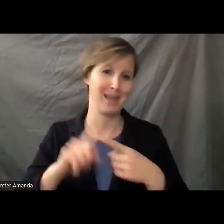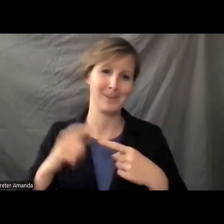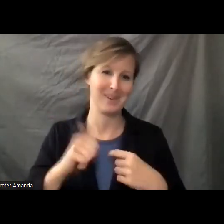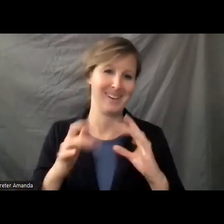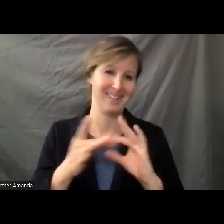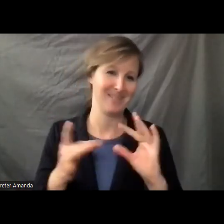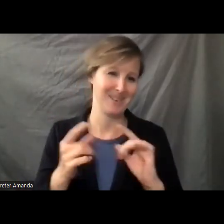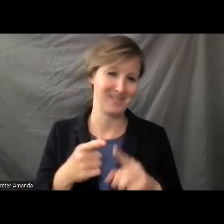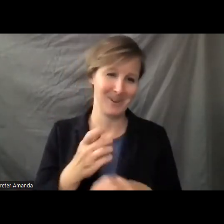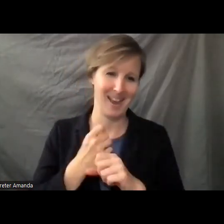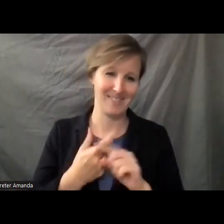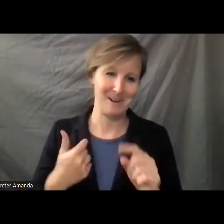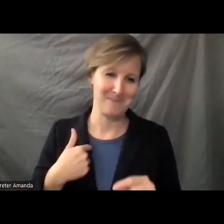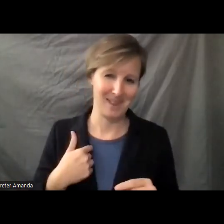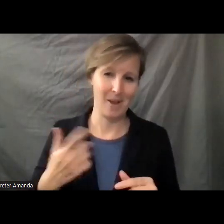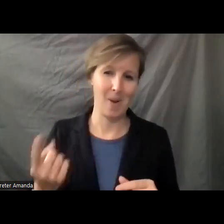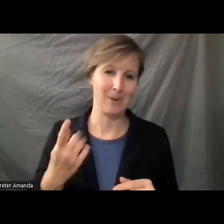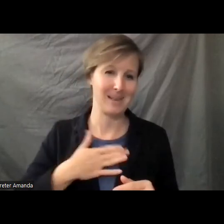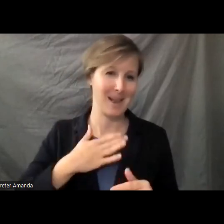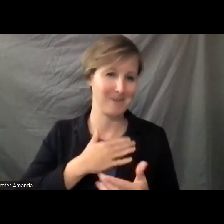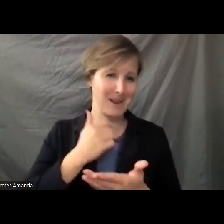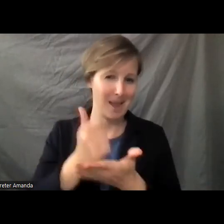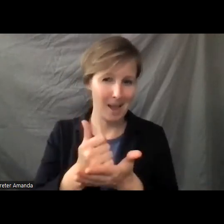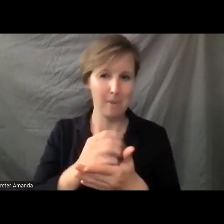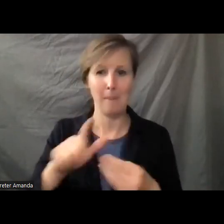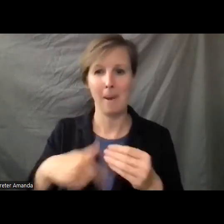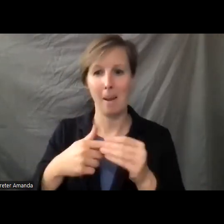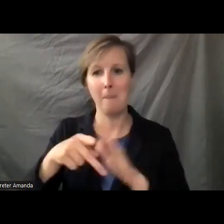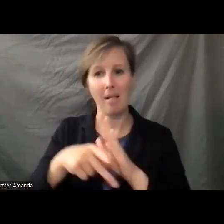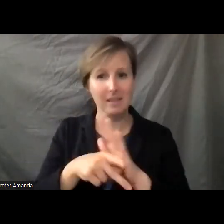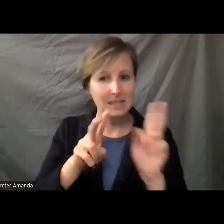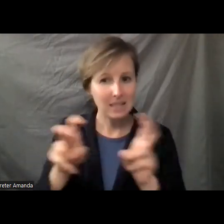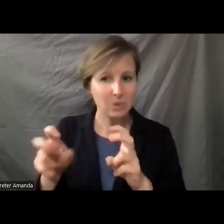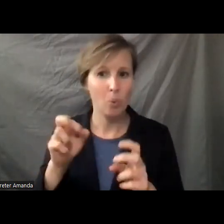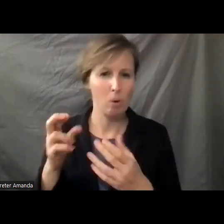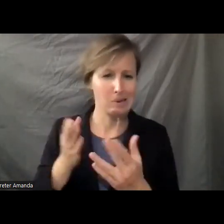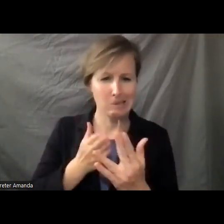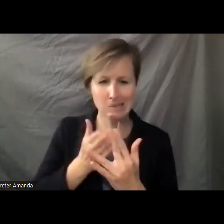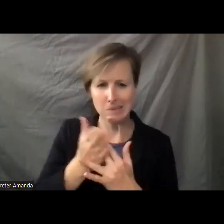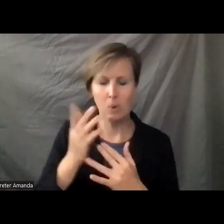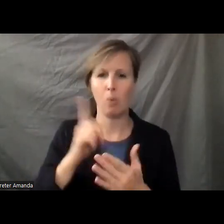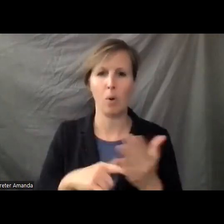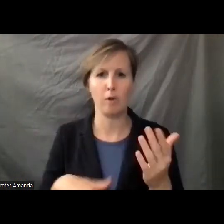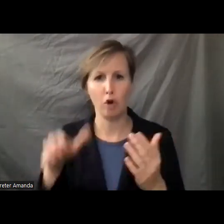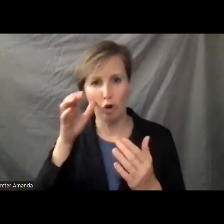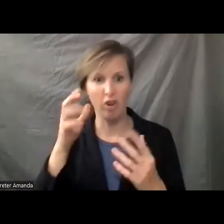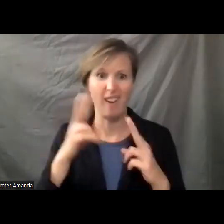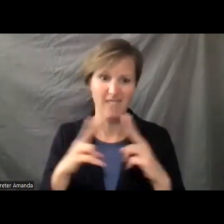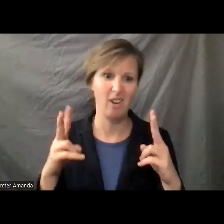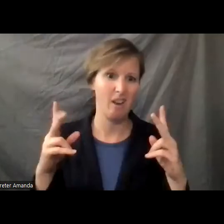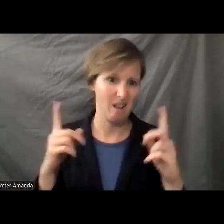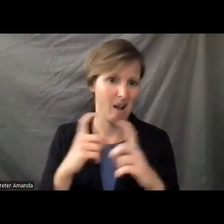you get from me, and we're always happy to help you about policy issues or generally navigating what we heard tonight, a very complex disability